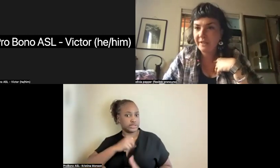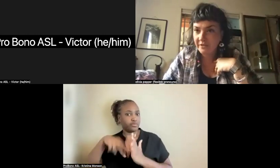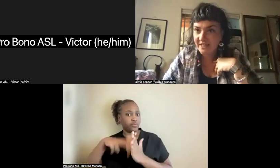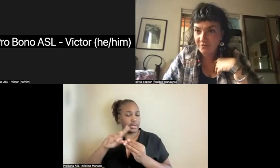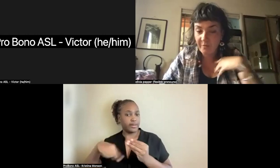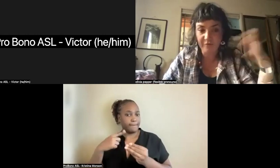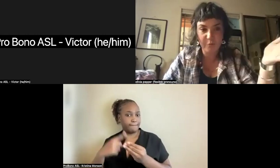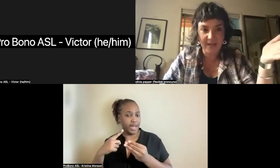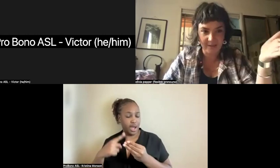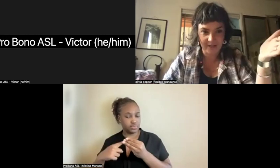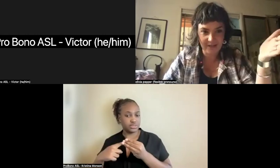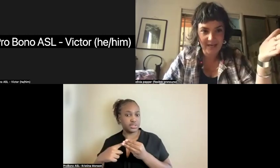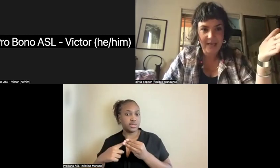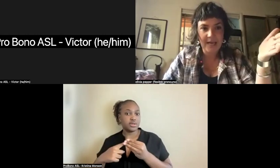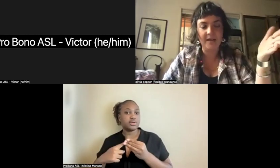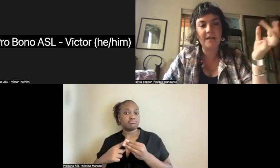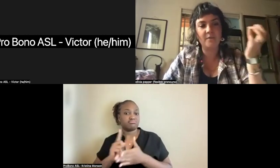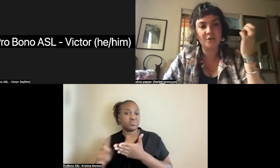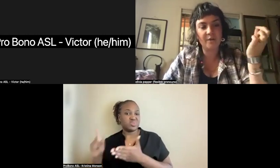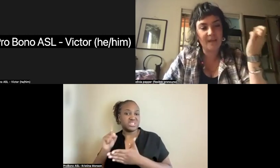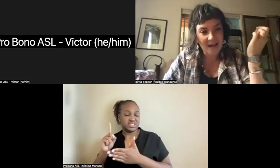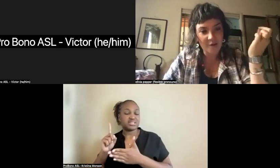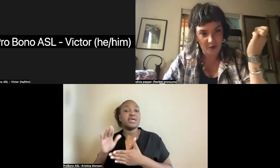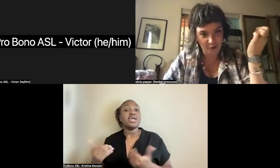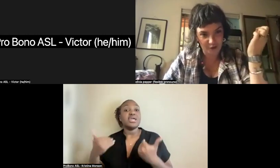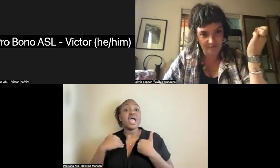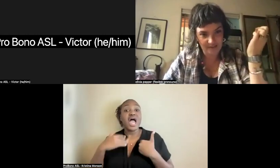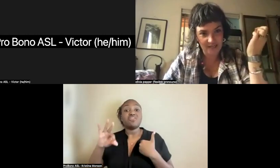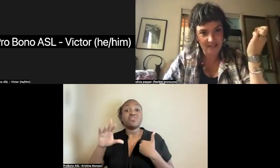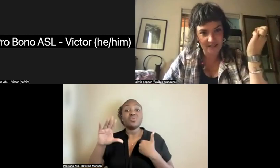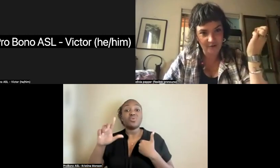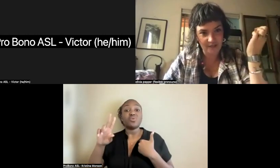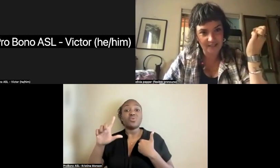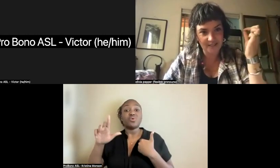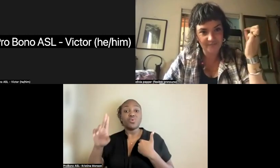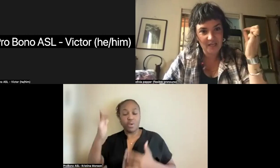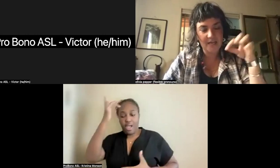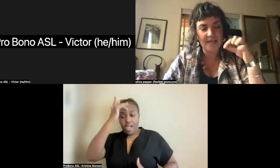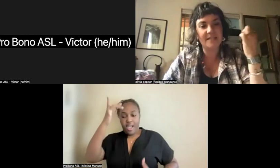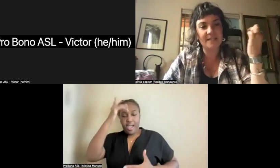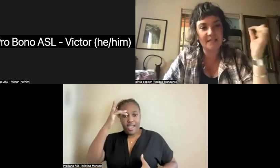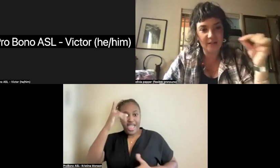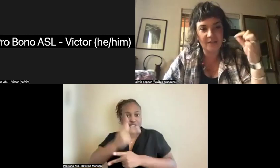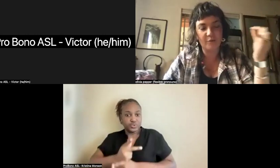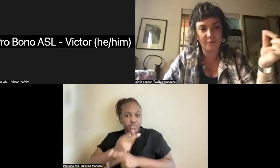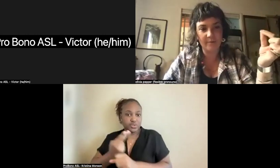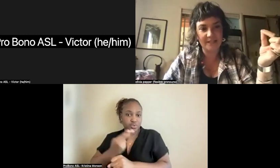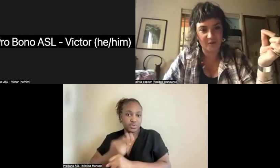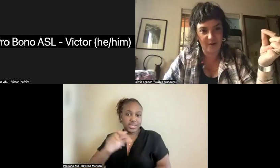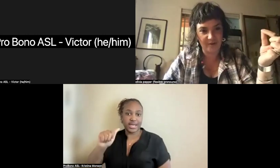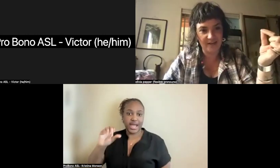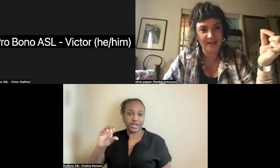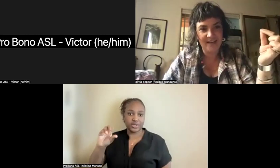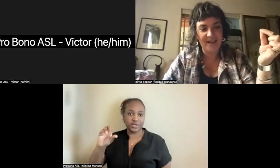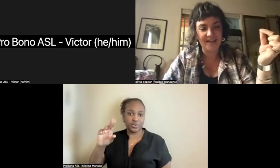-viral illness from the flu pandemic and he was treated with acupuncture in the 1930s and did a series of performances